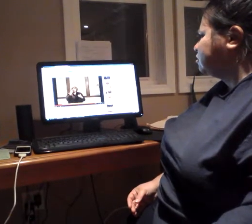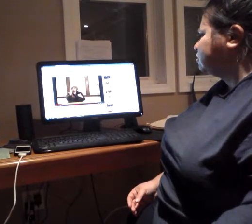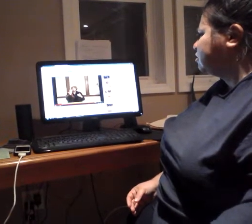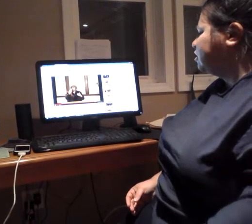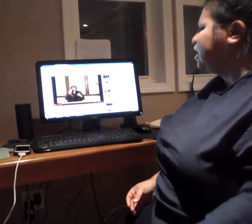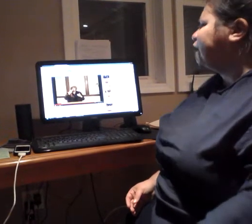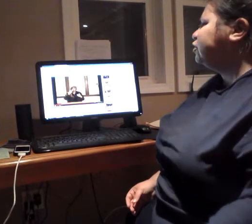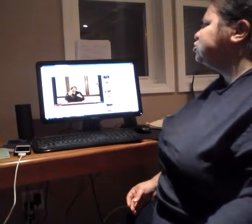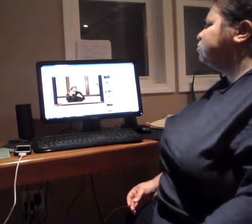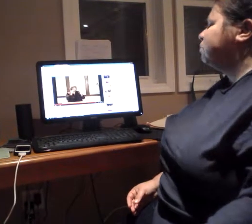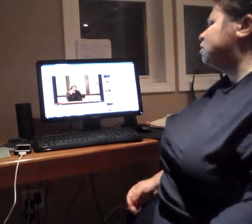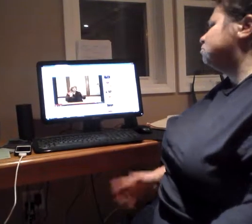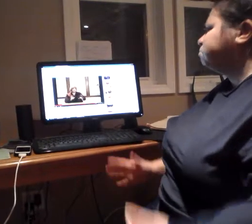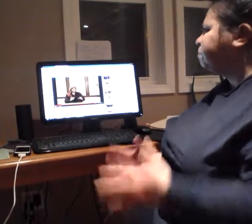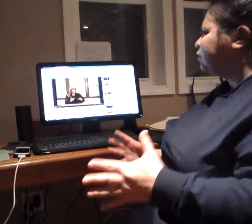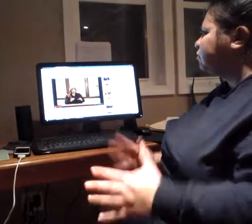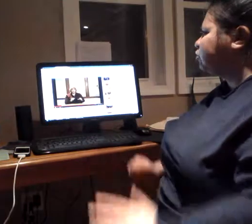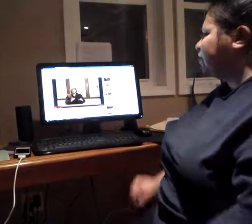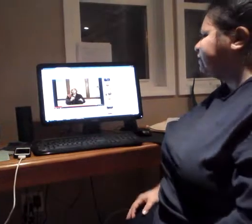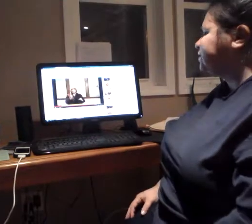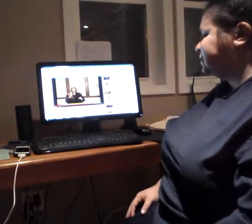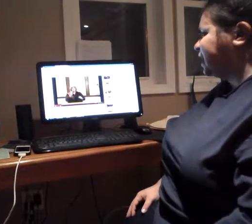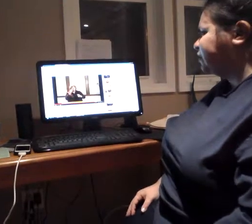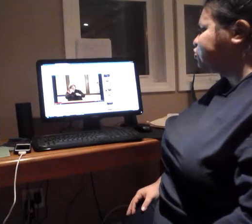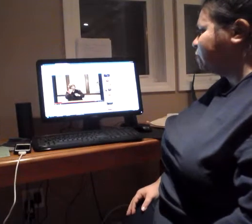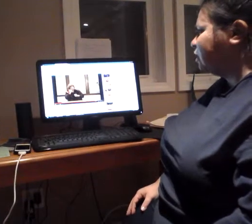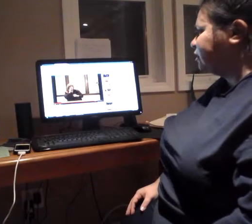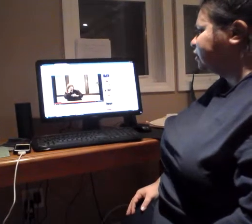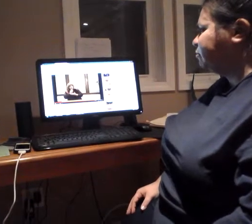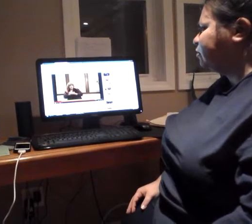I've also played with graphic design as well on the computer